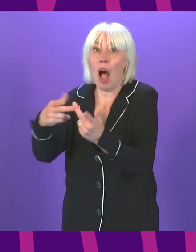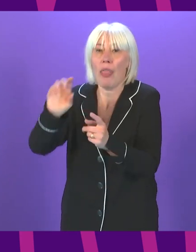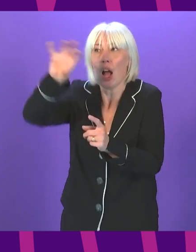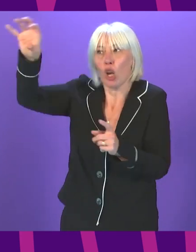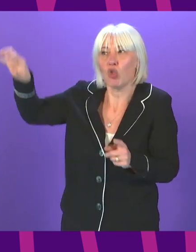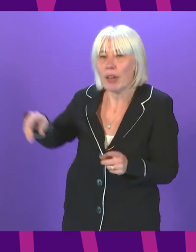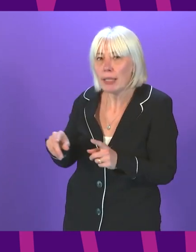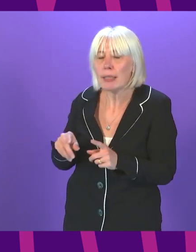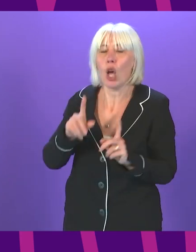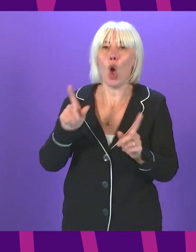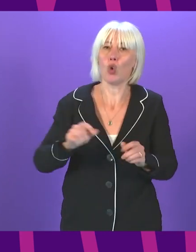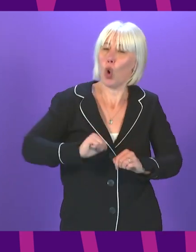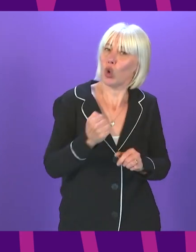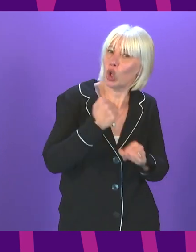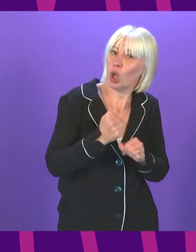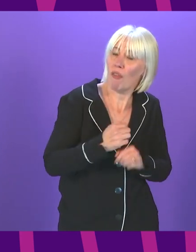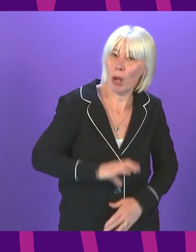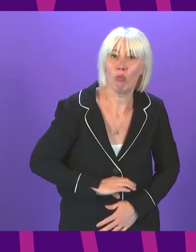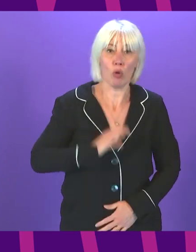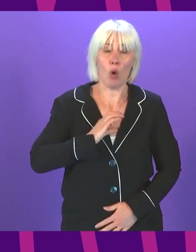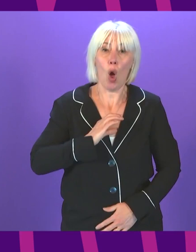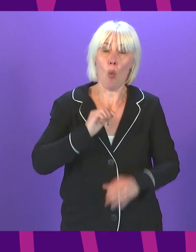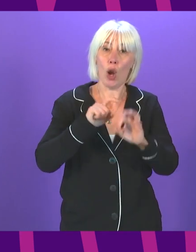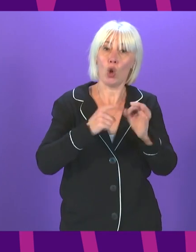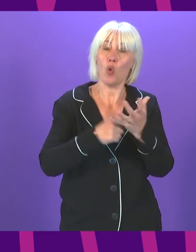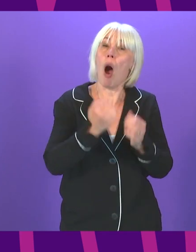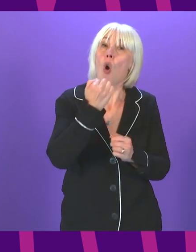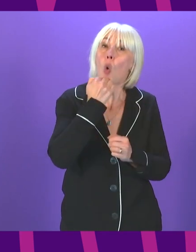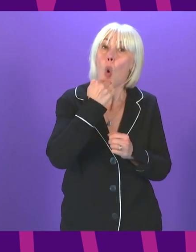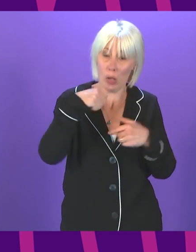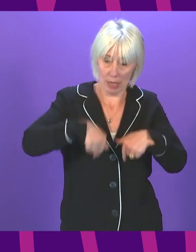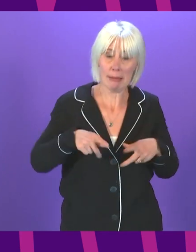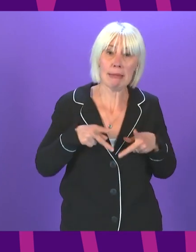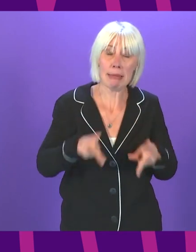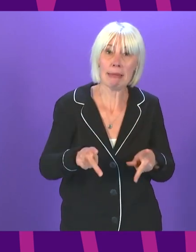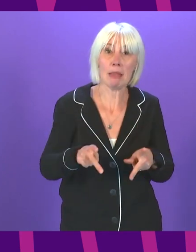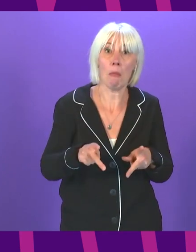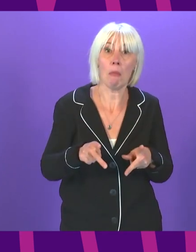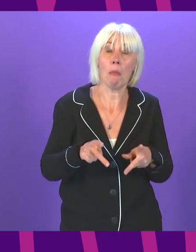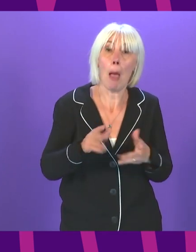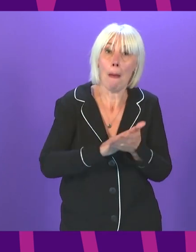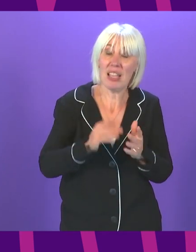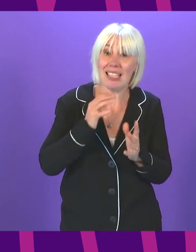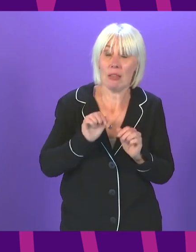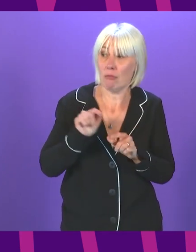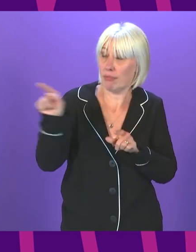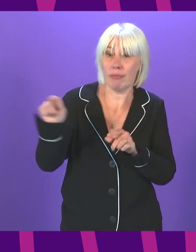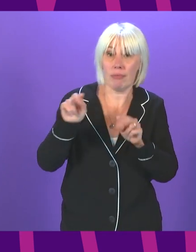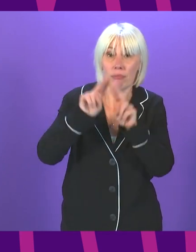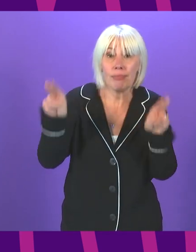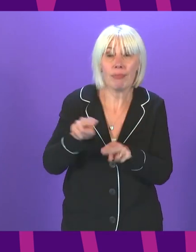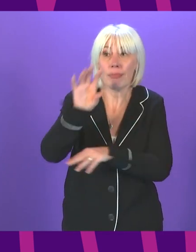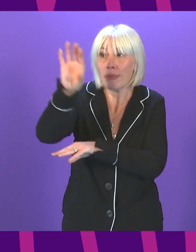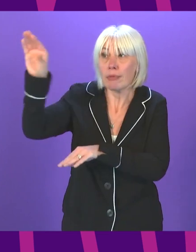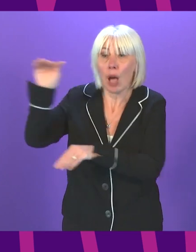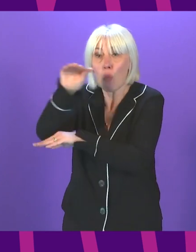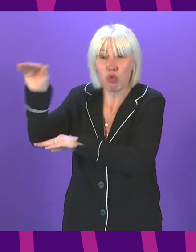whether the Scottish Government is confident that once we roll out the QR code system here in Scotland, that it will be accepted internationally and have representation